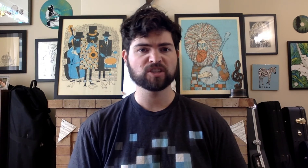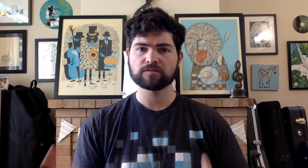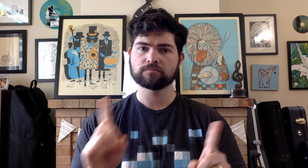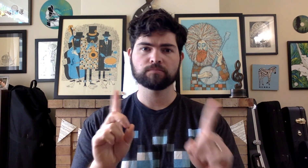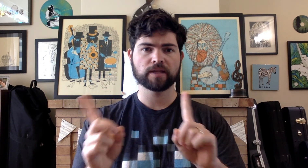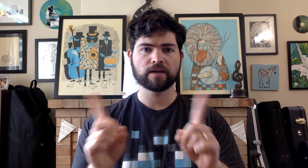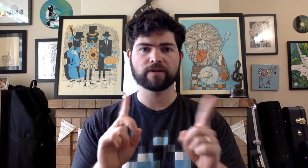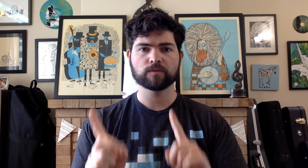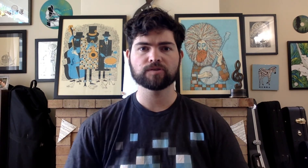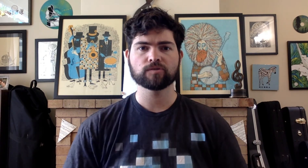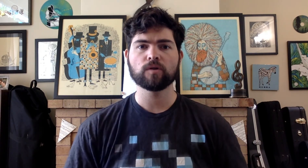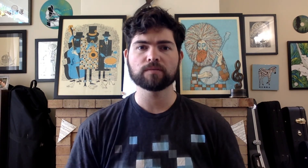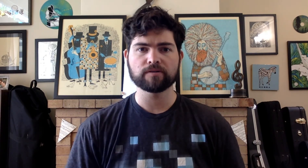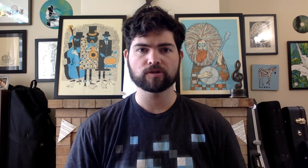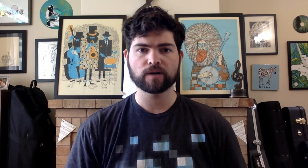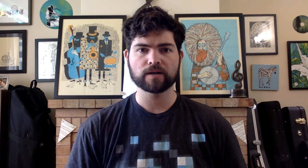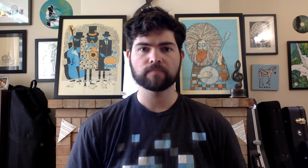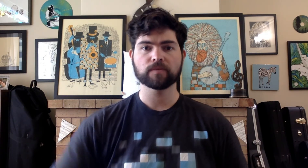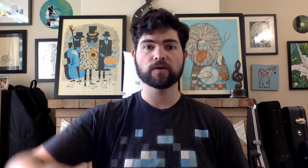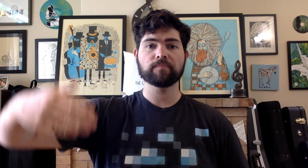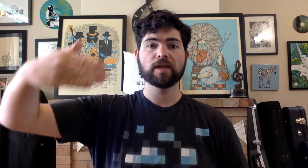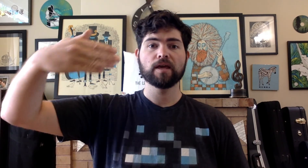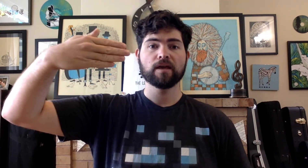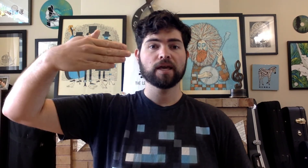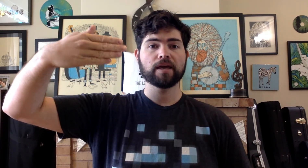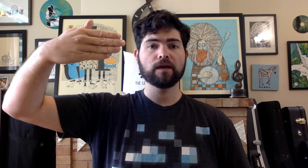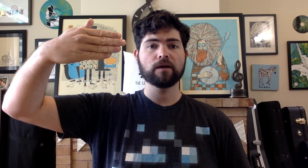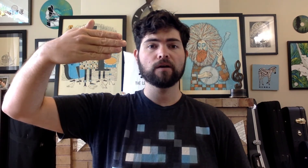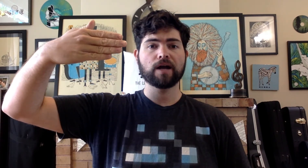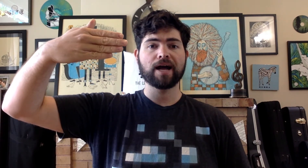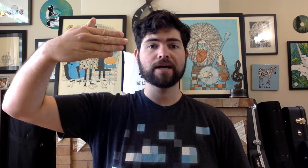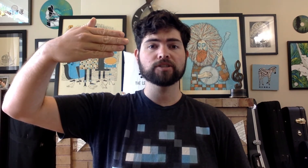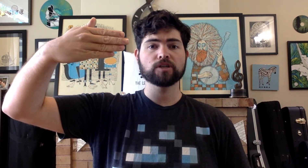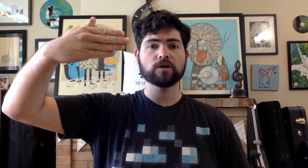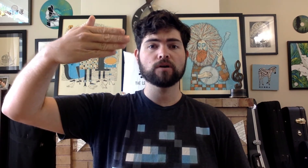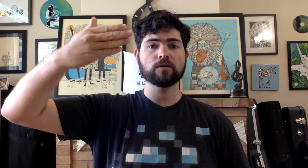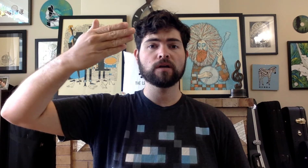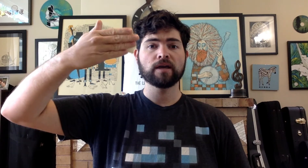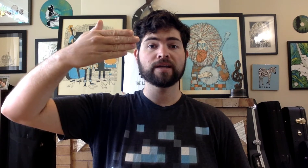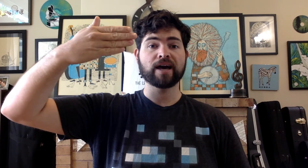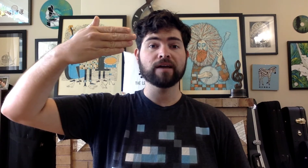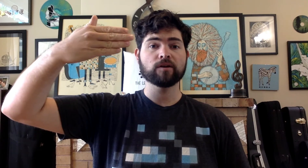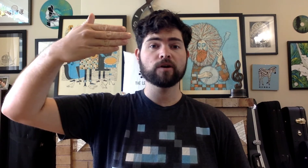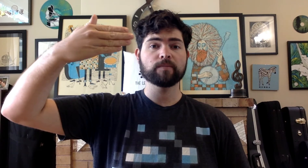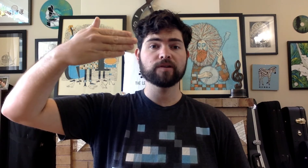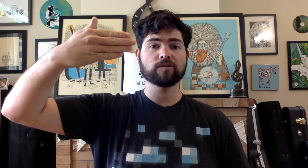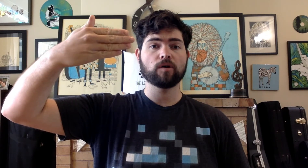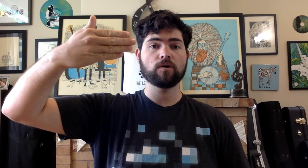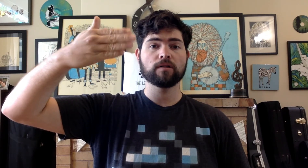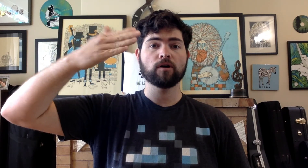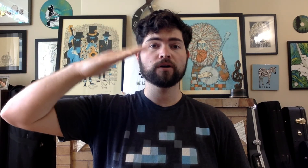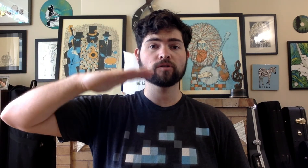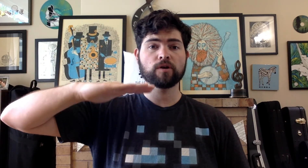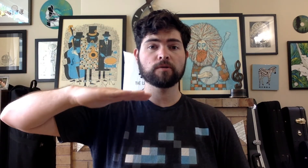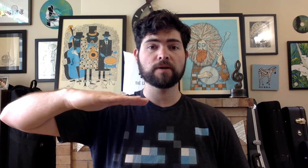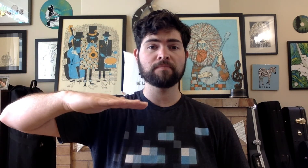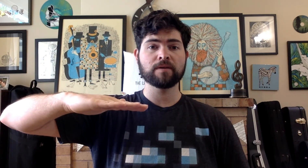play around with sol and mi for a while okay here I show it's either going to be sol or it's going to be me